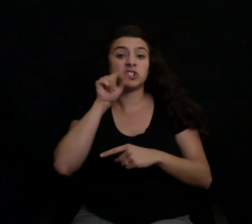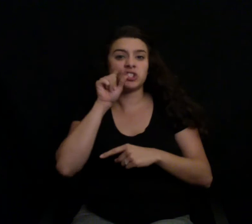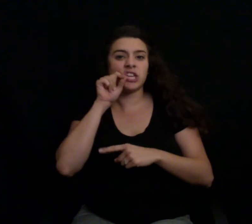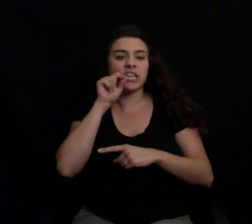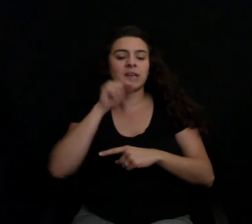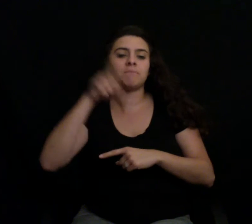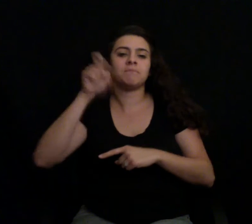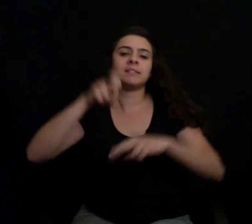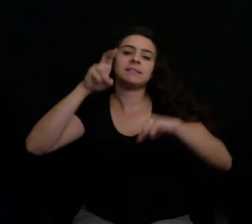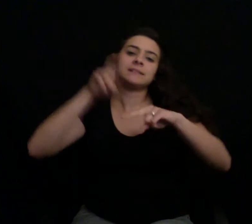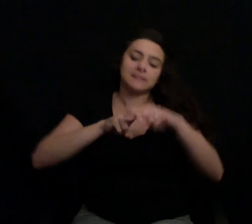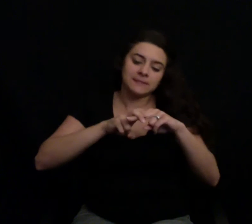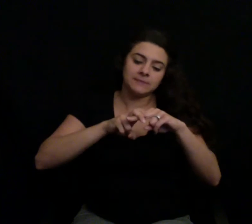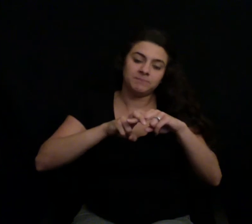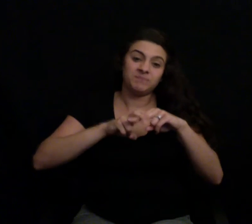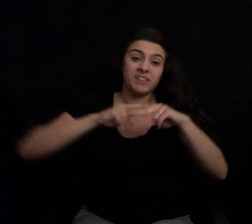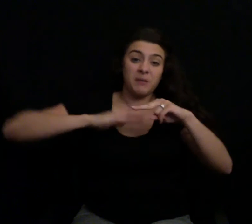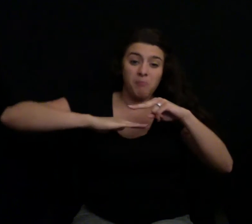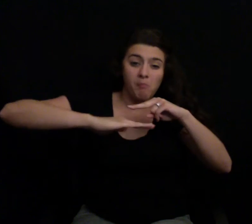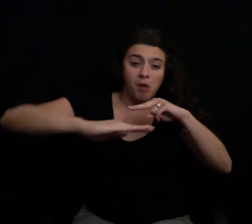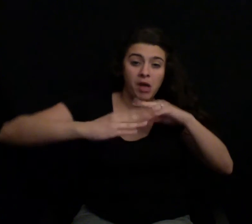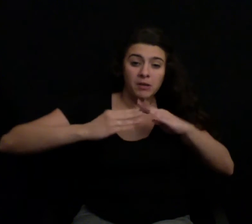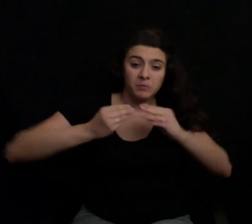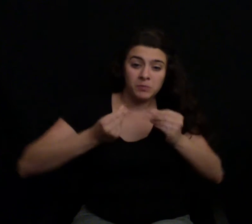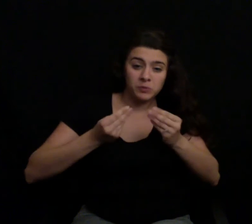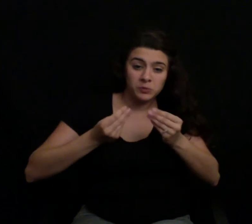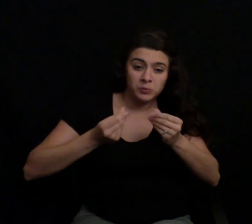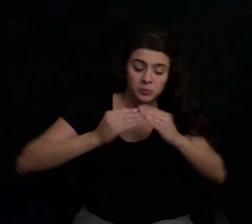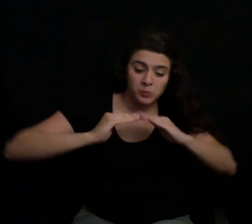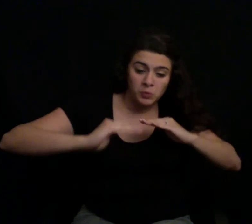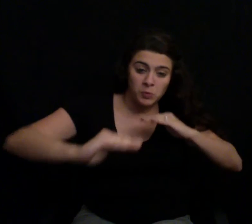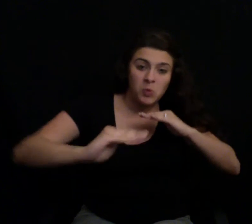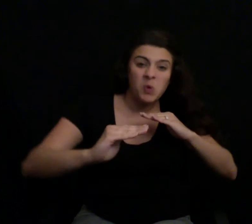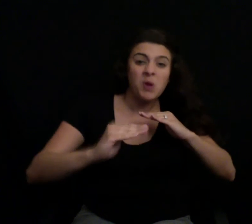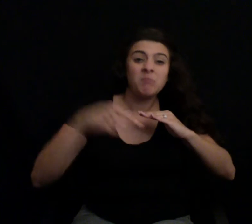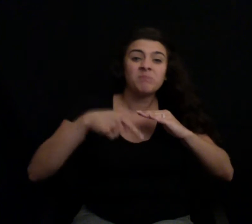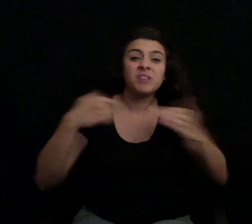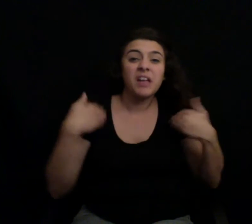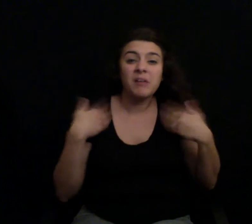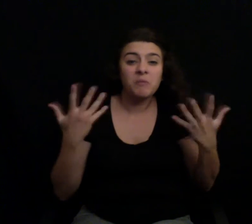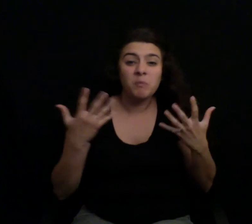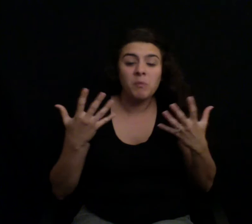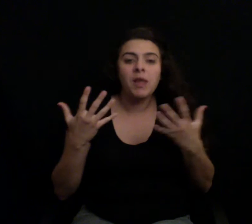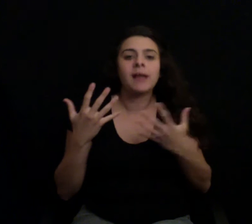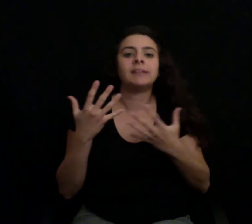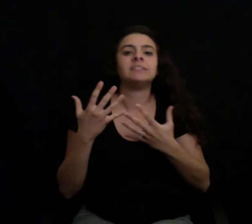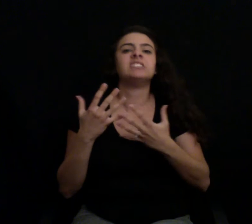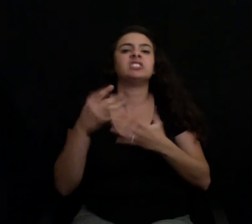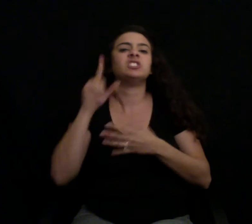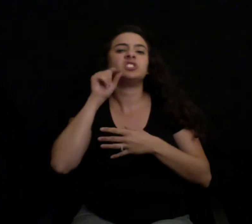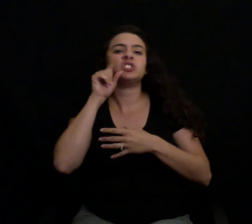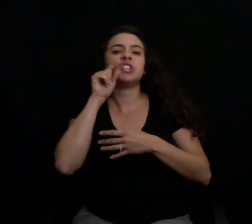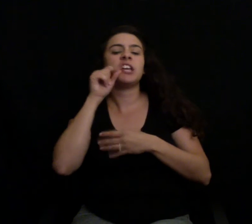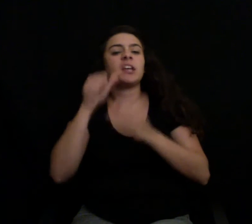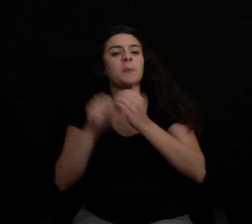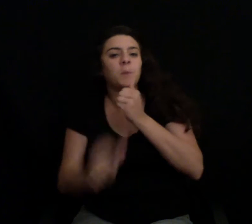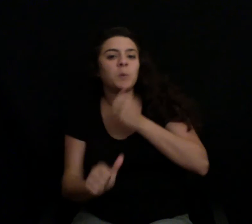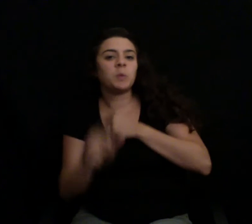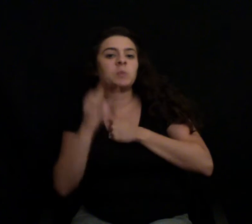floor. It's rarely replaced, and thus it contains the chickens, our waste, as well as a stinging ammonia agent, which is theoretically